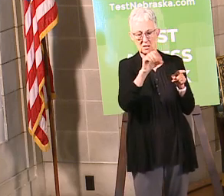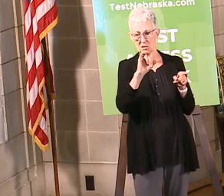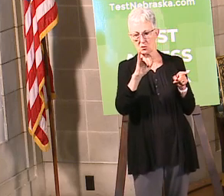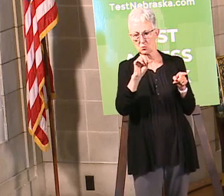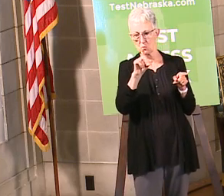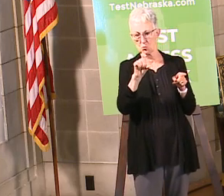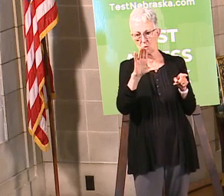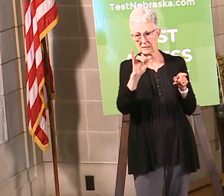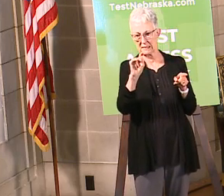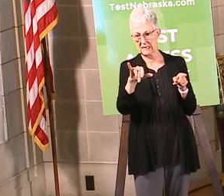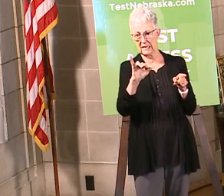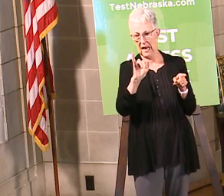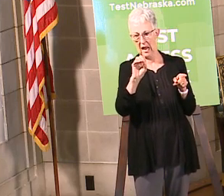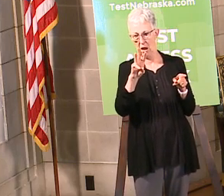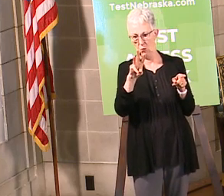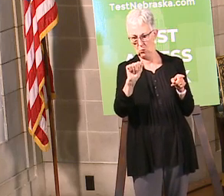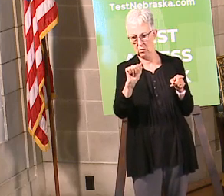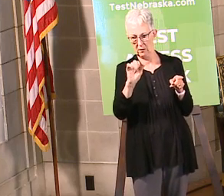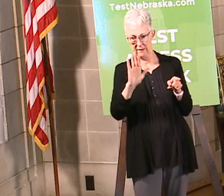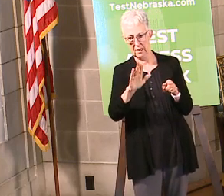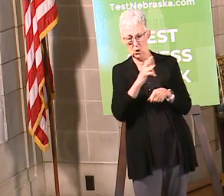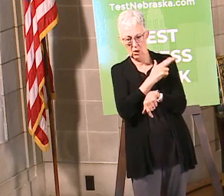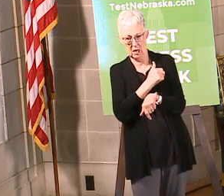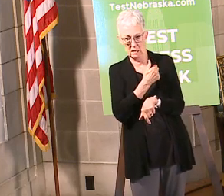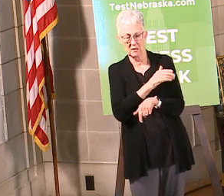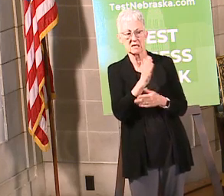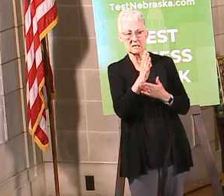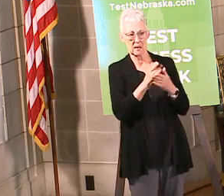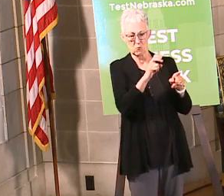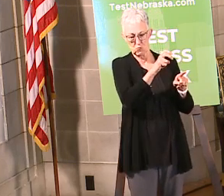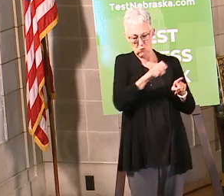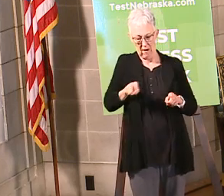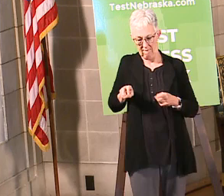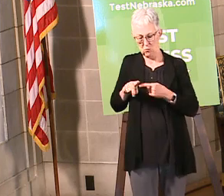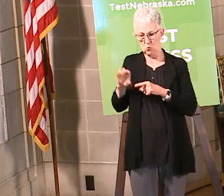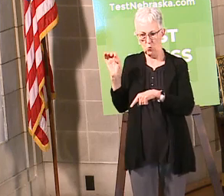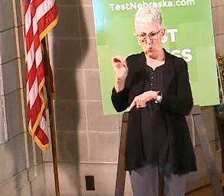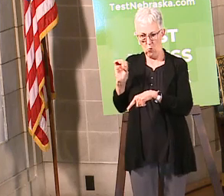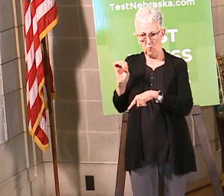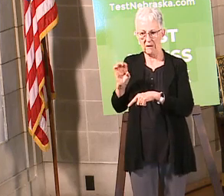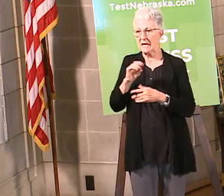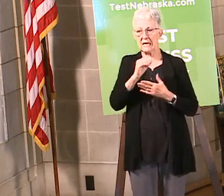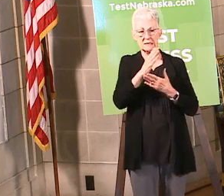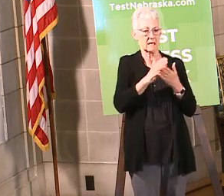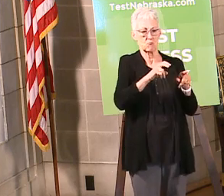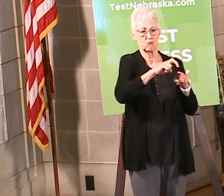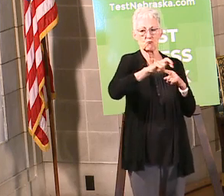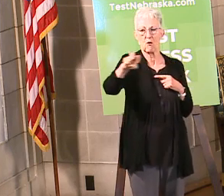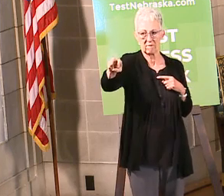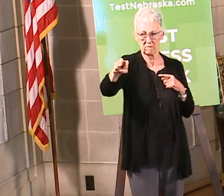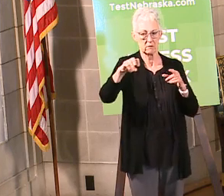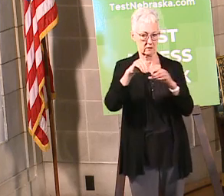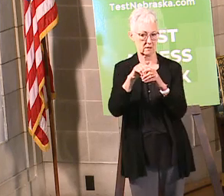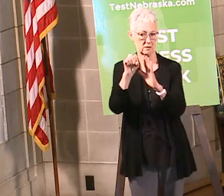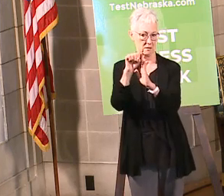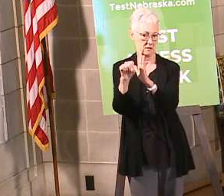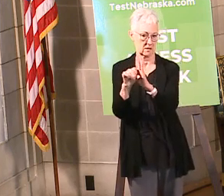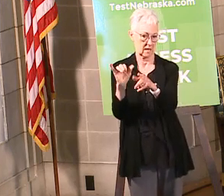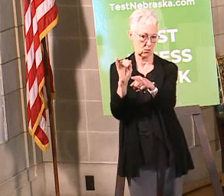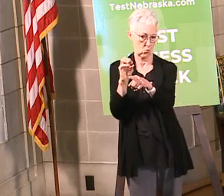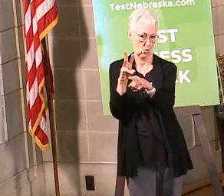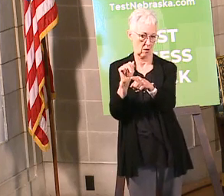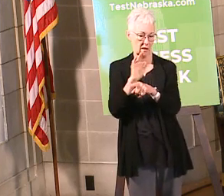down some of the patients to the Omaha area, but they've also transferred some patients within their own system in Iowa. And right now the